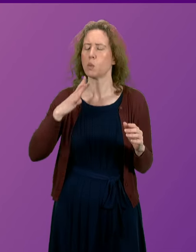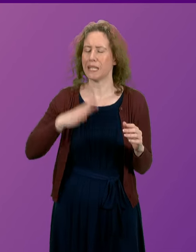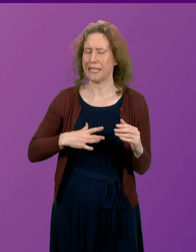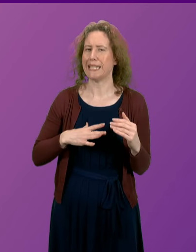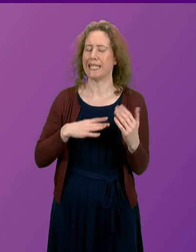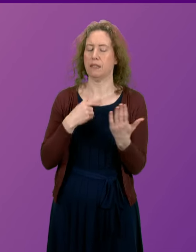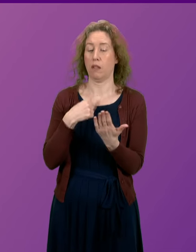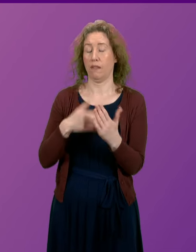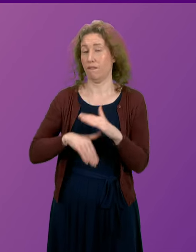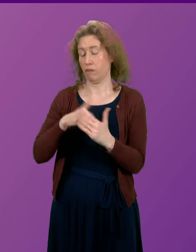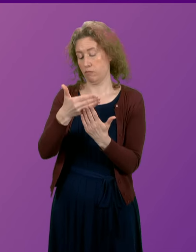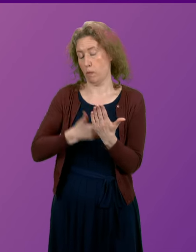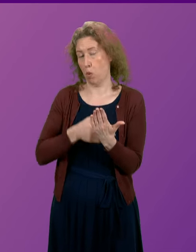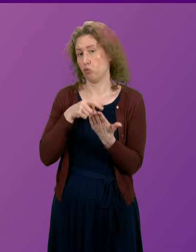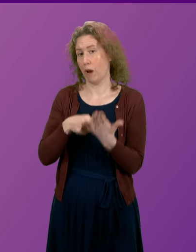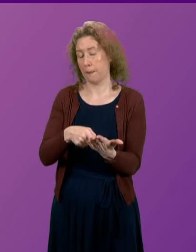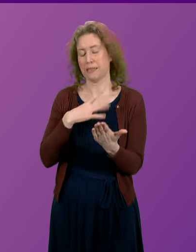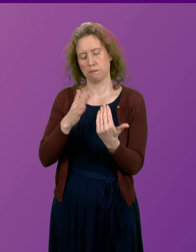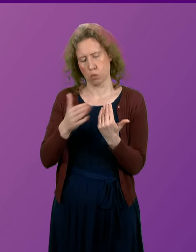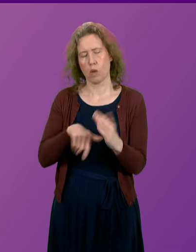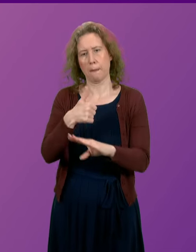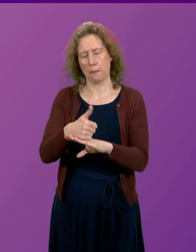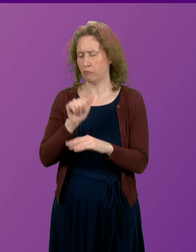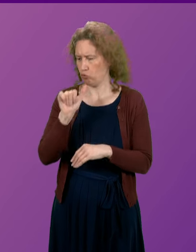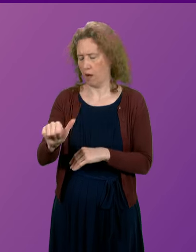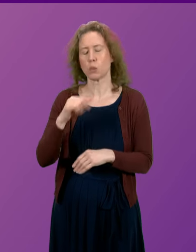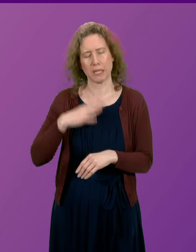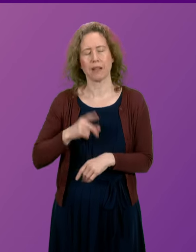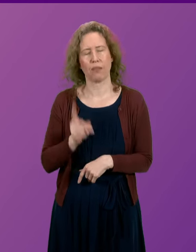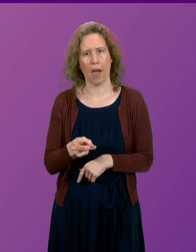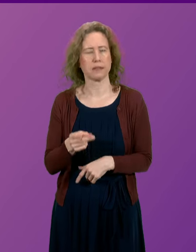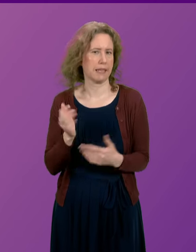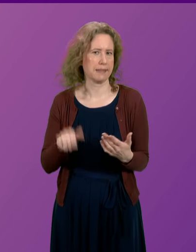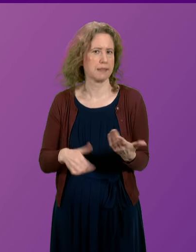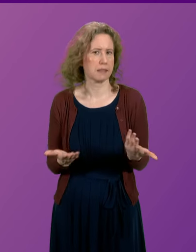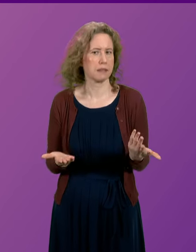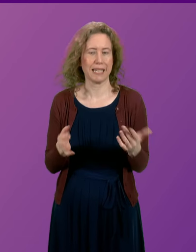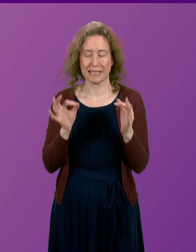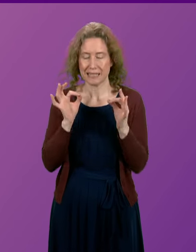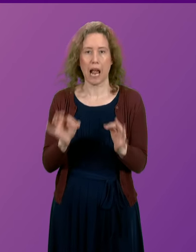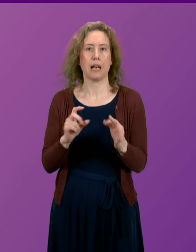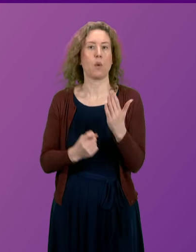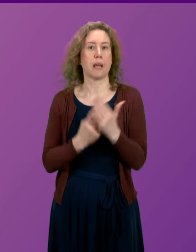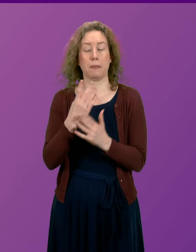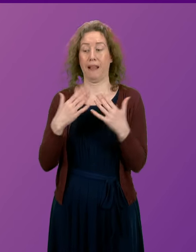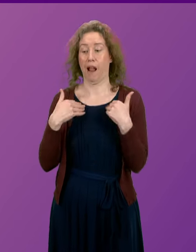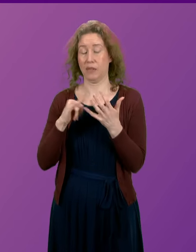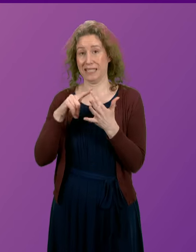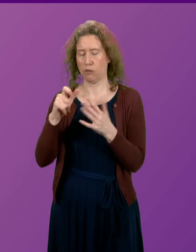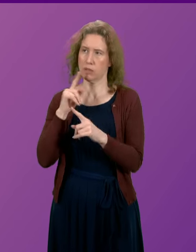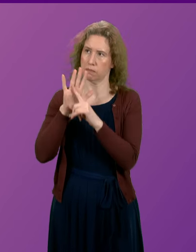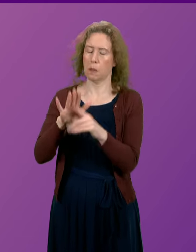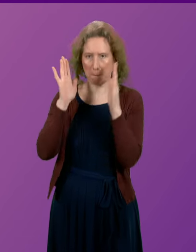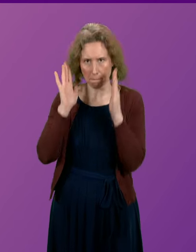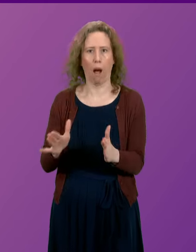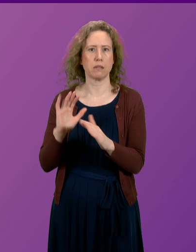Lewis Ritchie's recommendations to be implemented. That is exactly what the Health Secretary has insisted